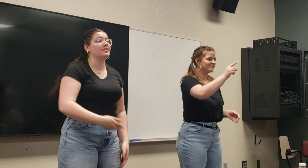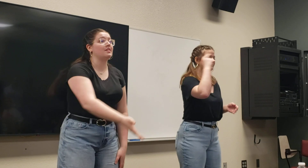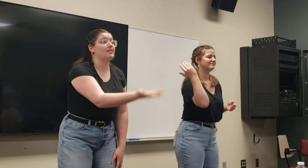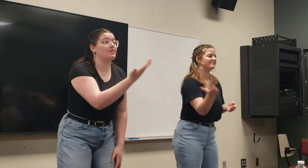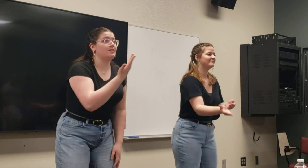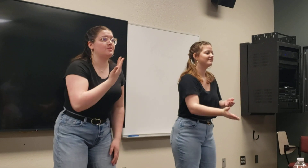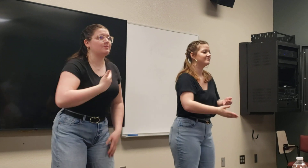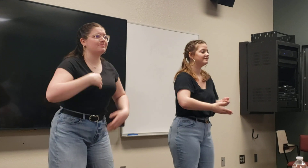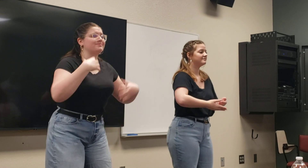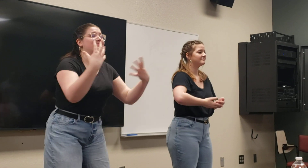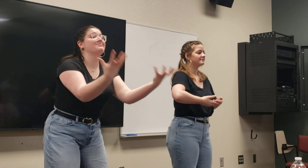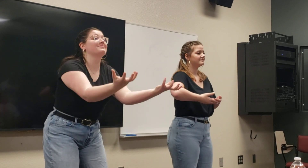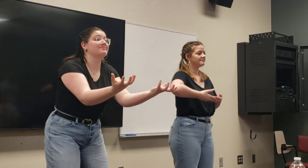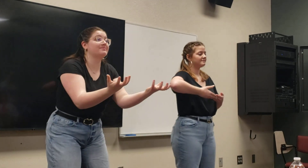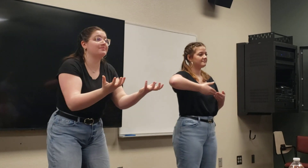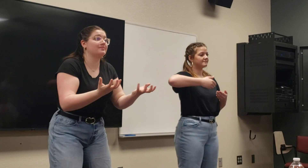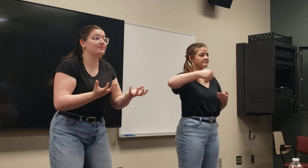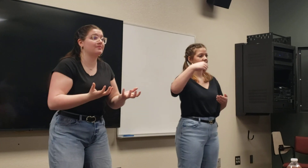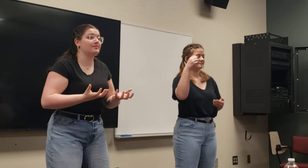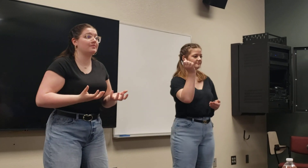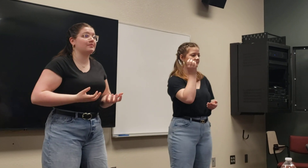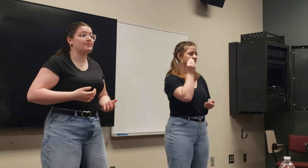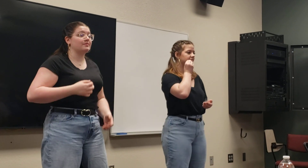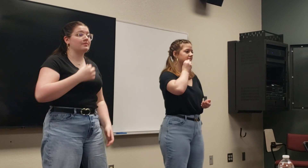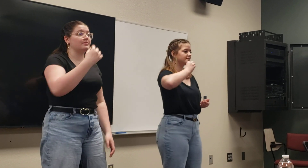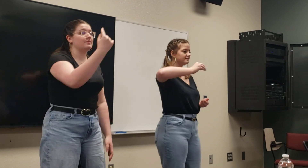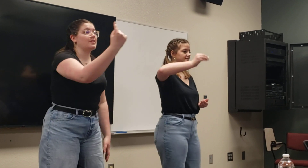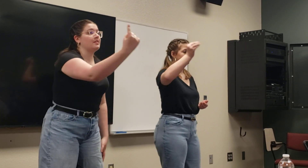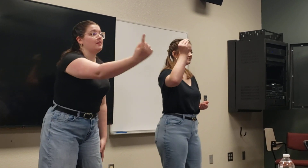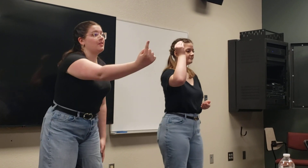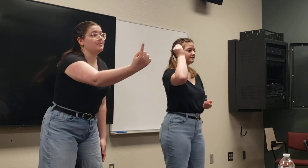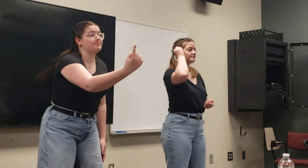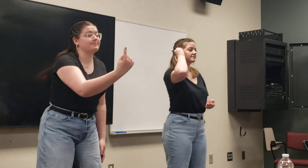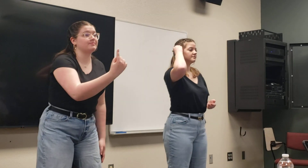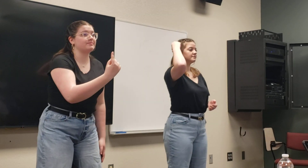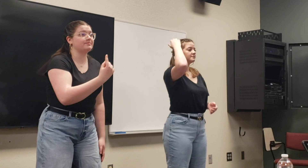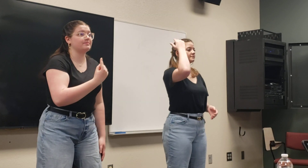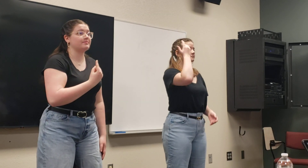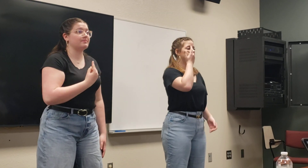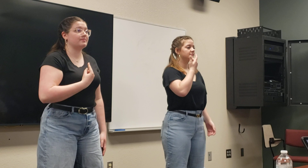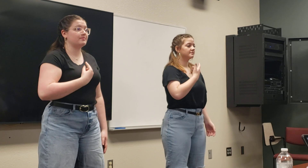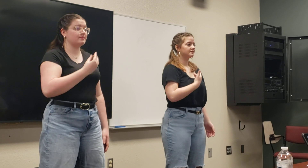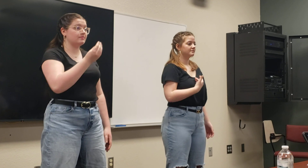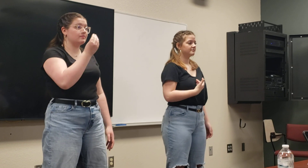glass Oh, to me